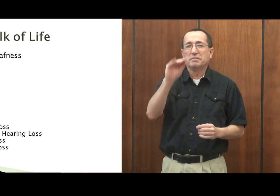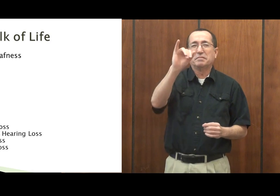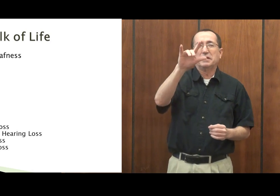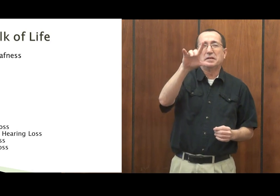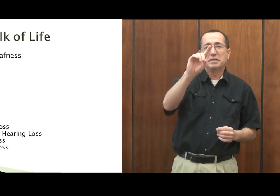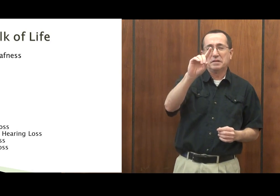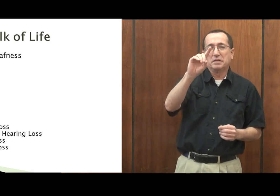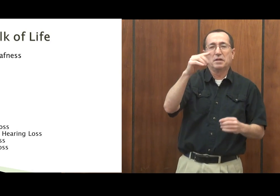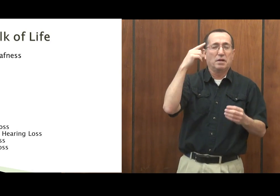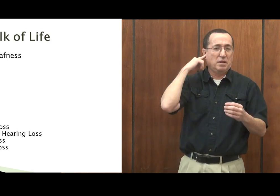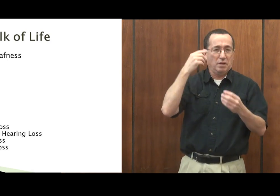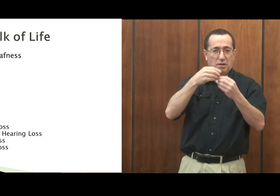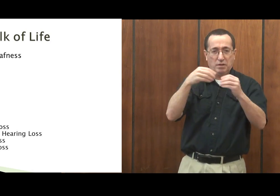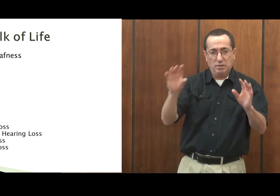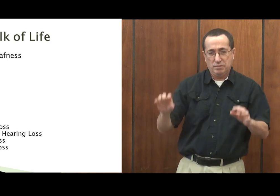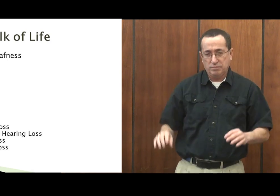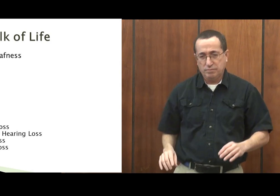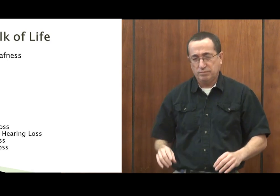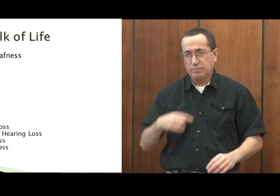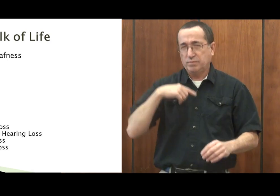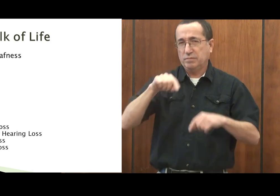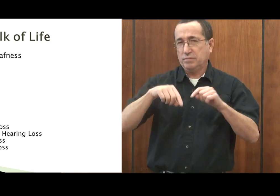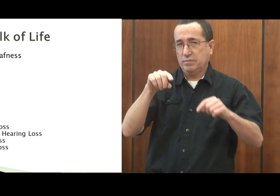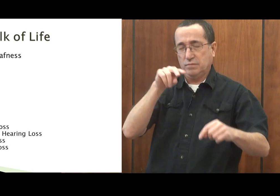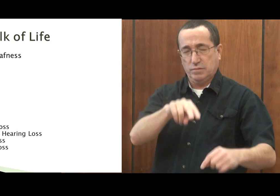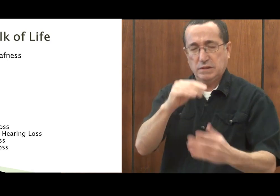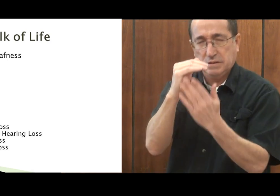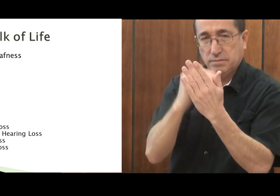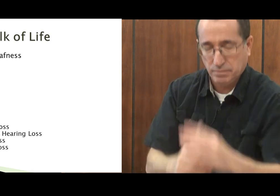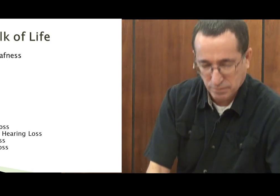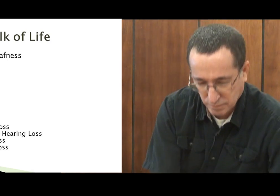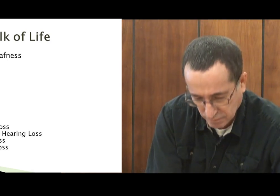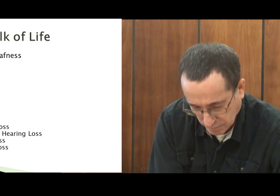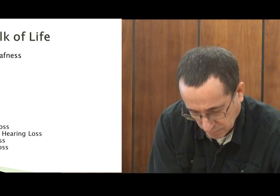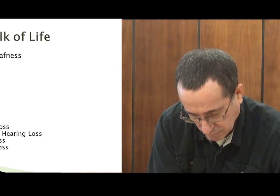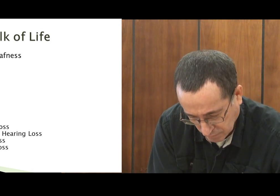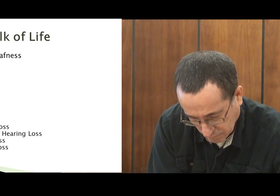A mild hearing loss. Oh, let me look at my numbers here.